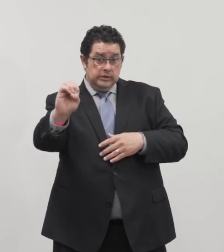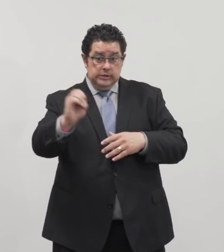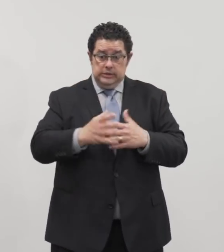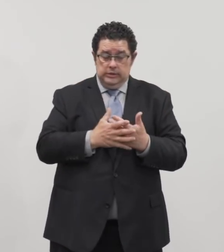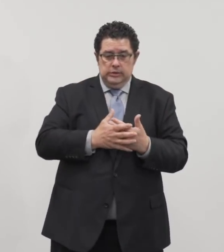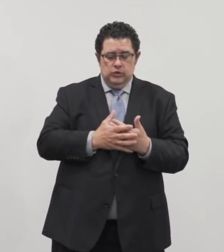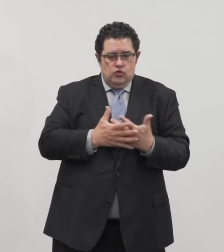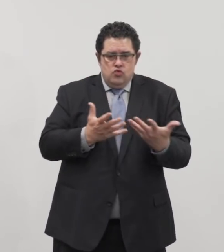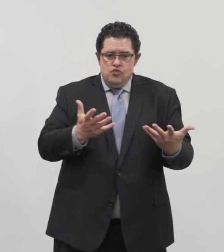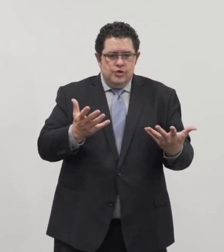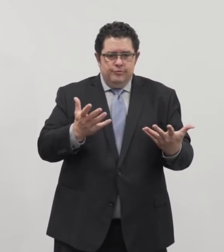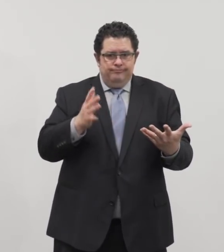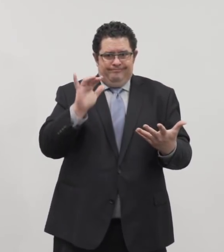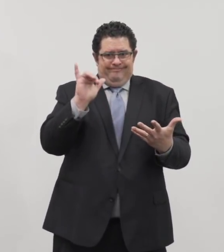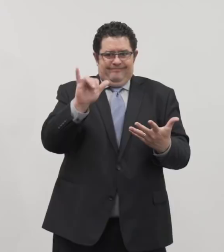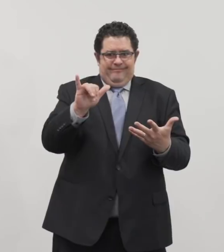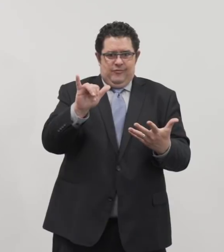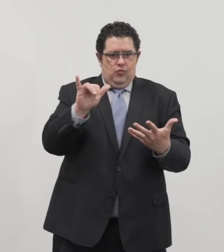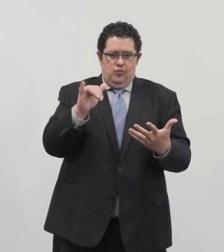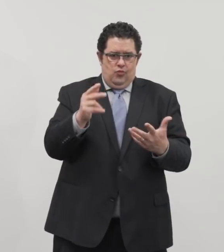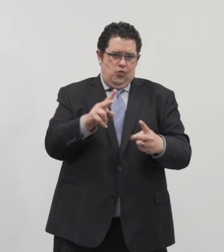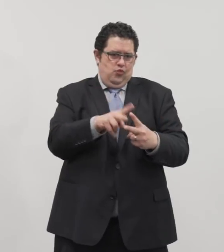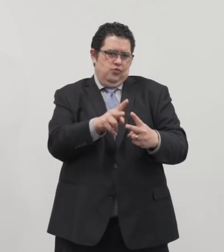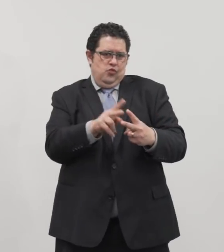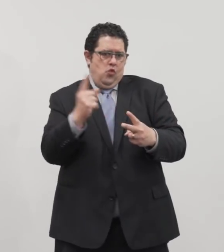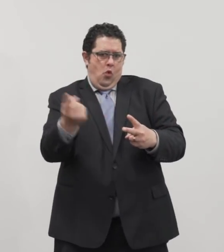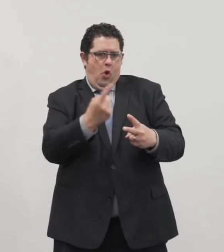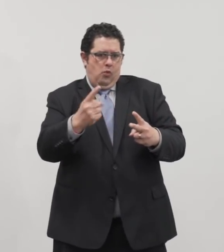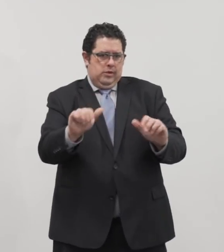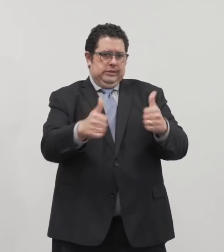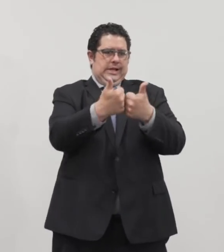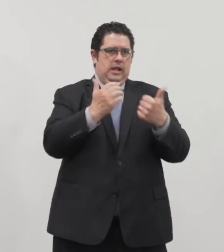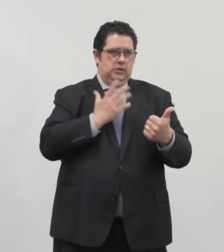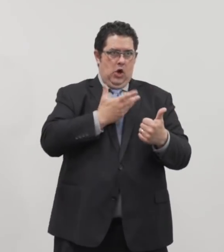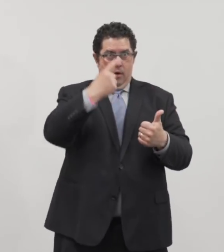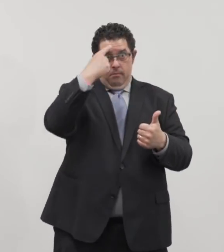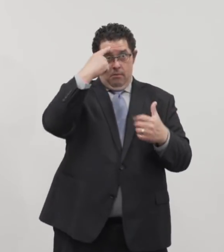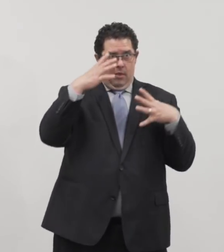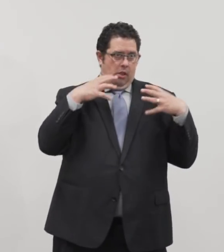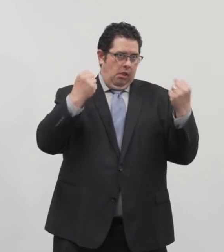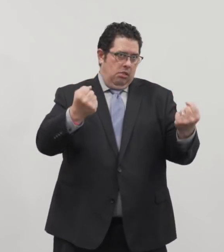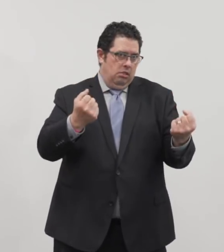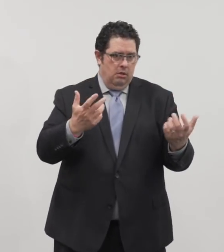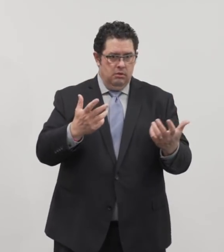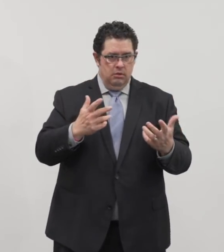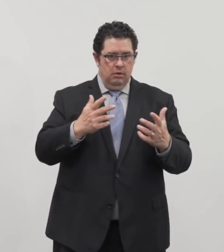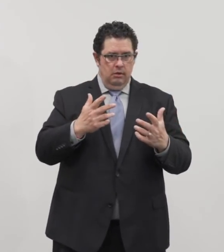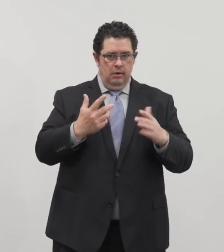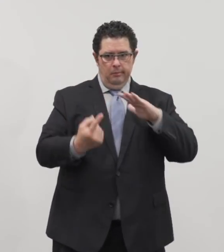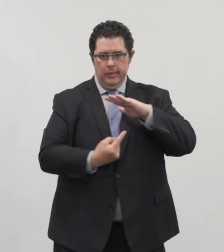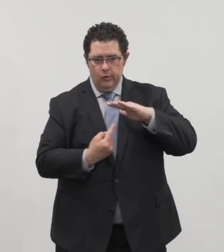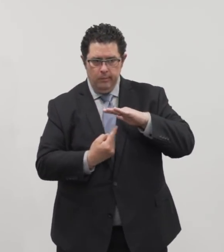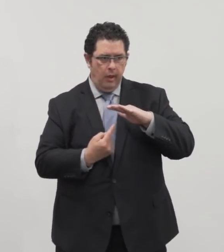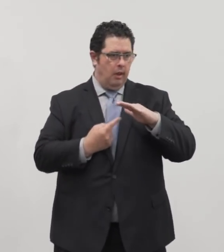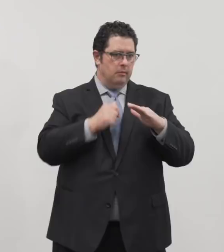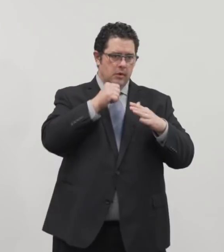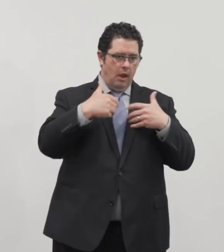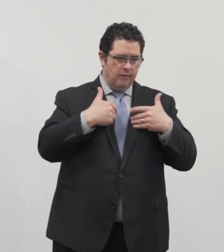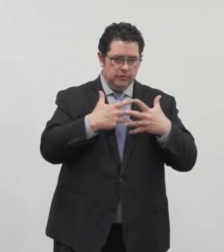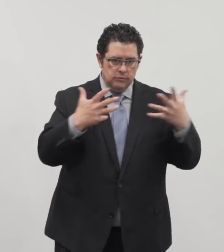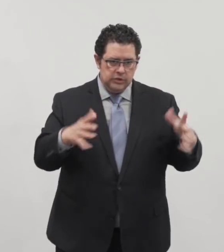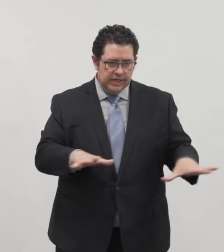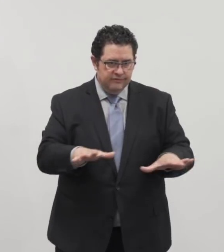challenge our mental health resources and individuals as well. Being cooped up, not having as much activity,